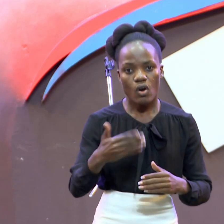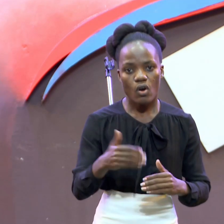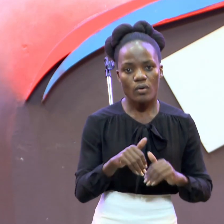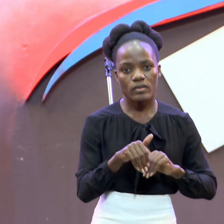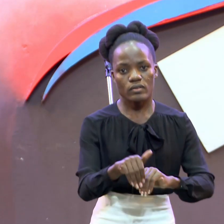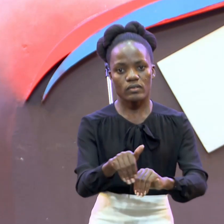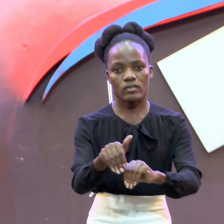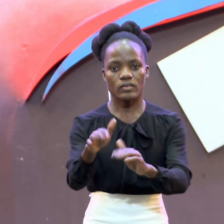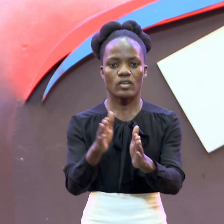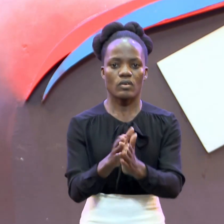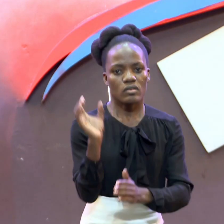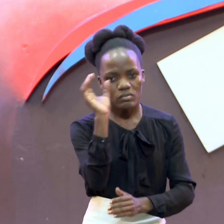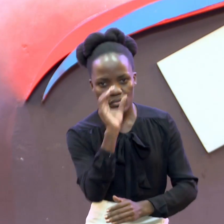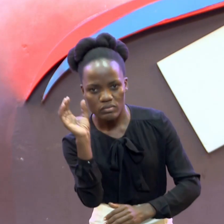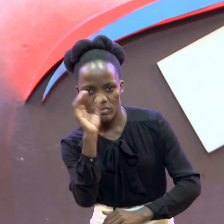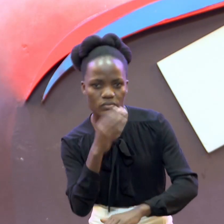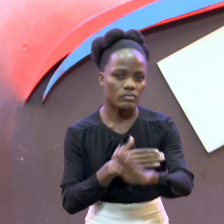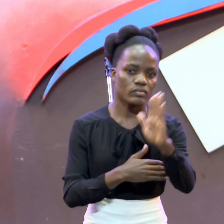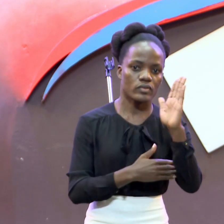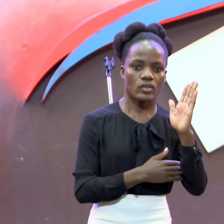mkama Gamnonya mkama